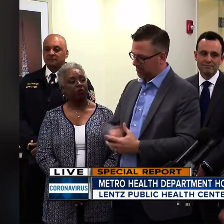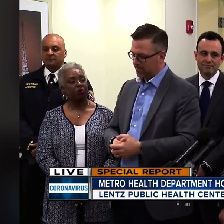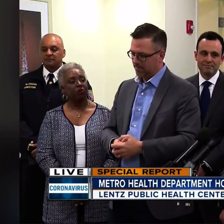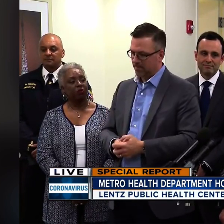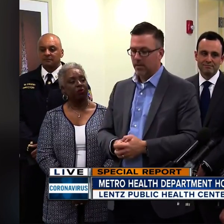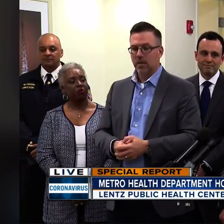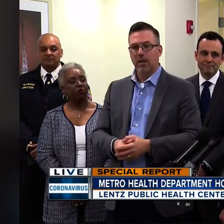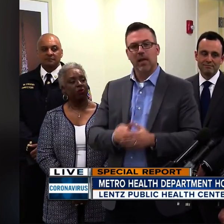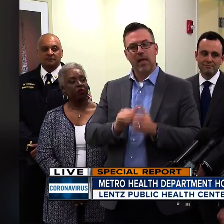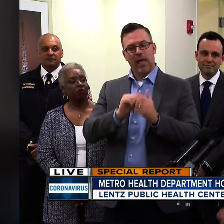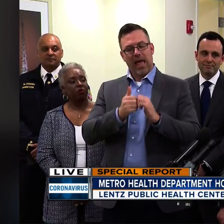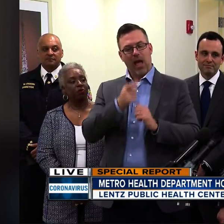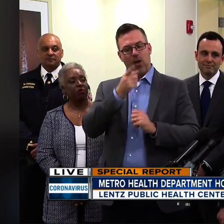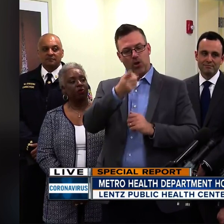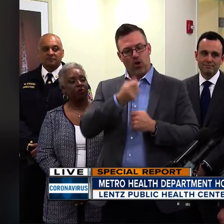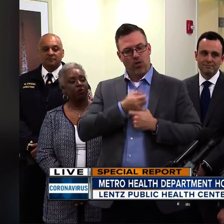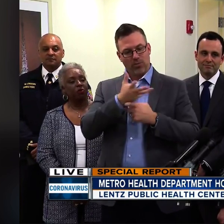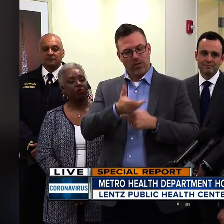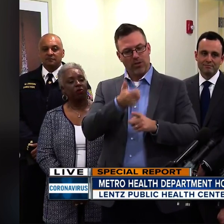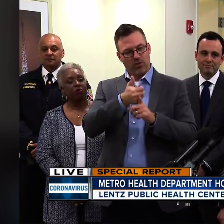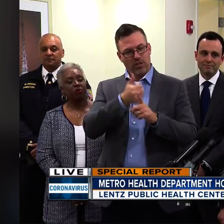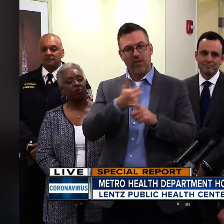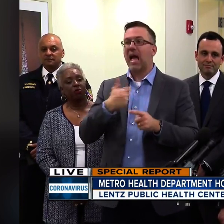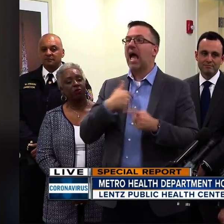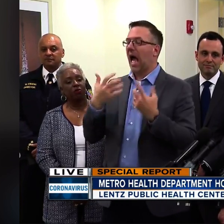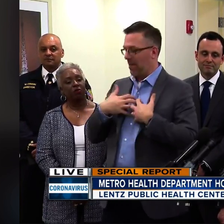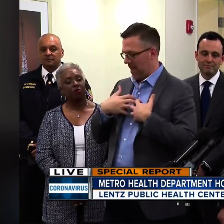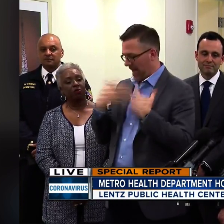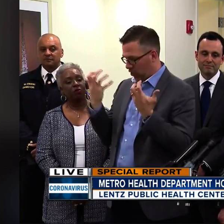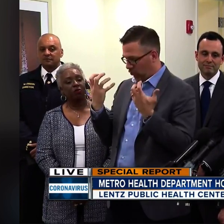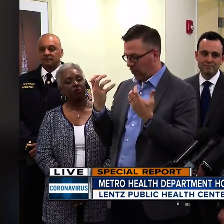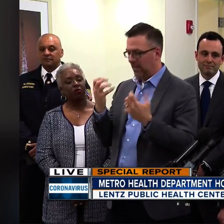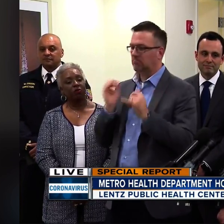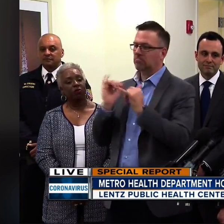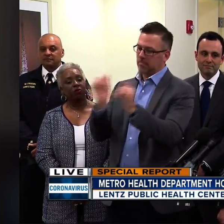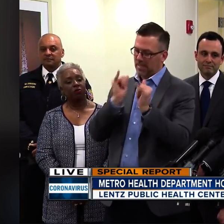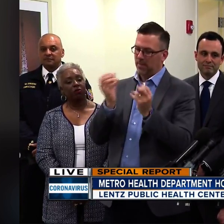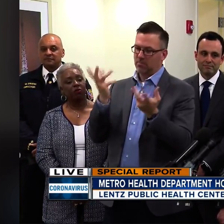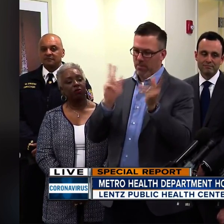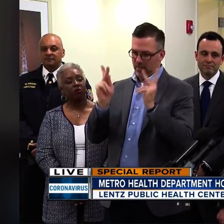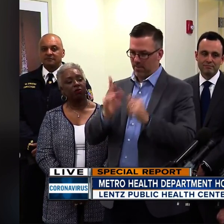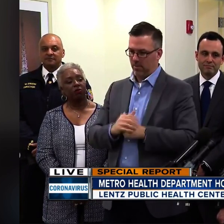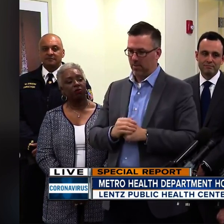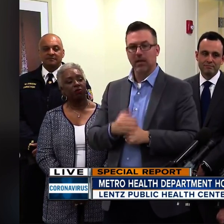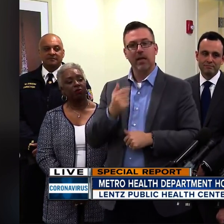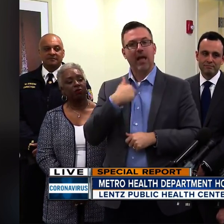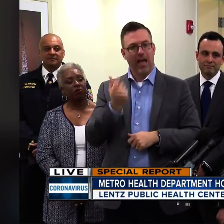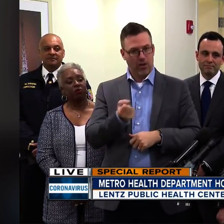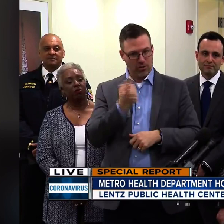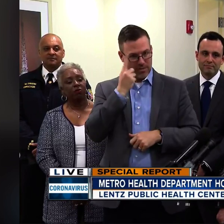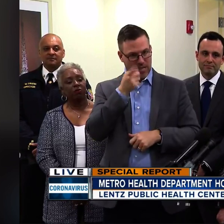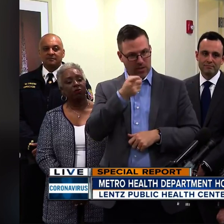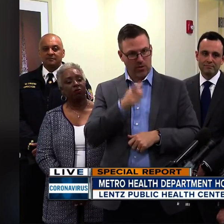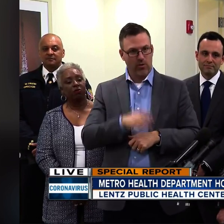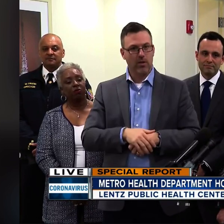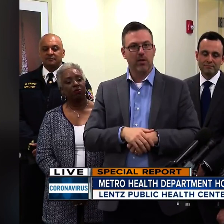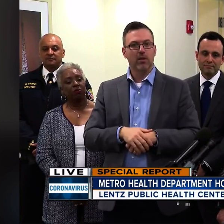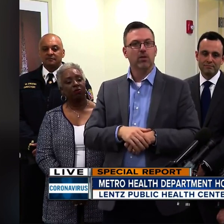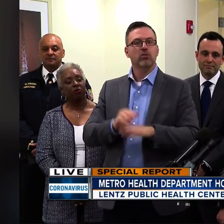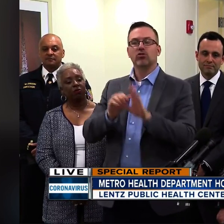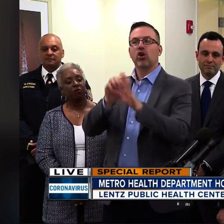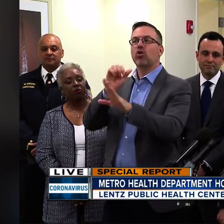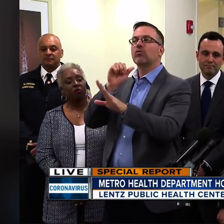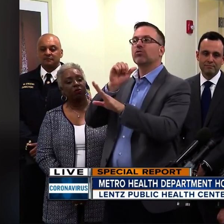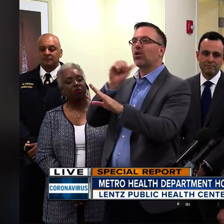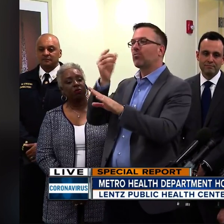The way you're expressing yourself is... angry, and so are a lot of other people. And I hear you. Okay, so separate yourself from the bull